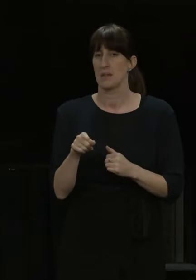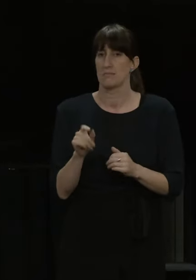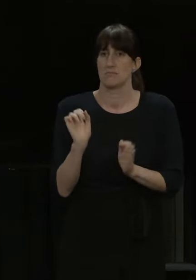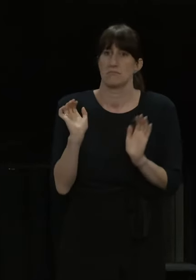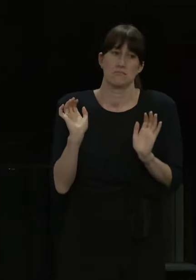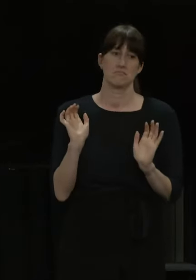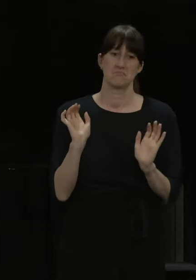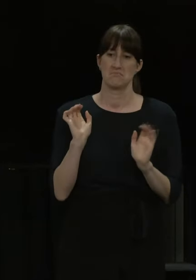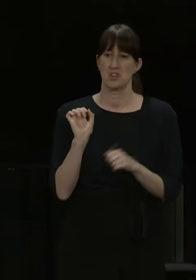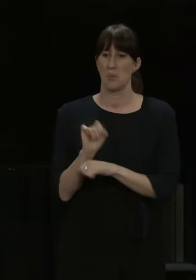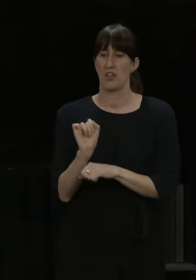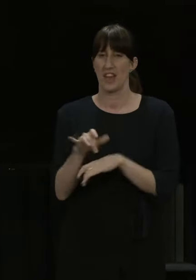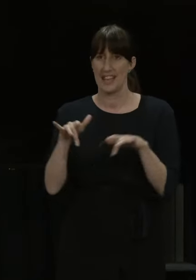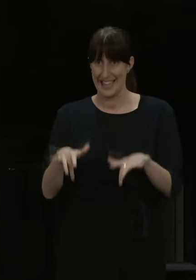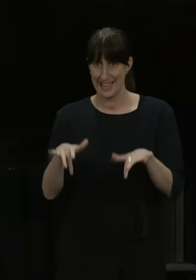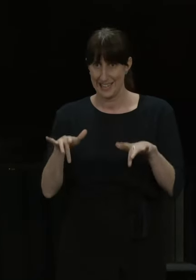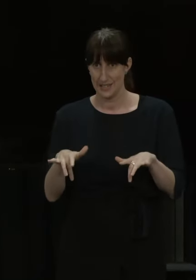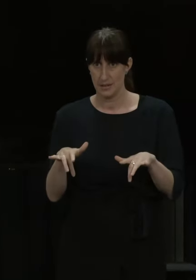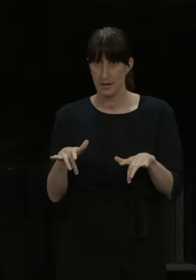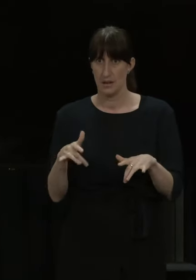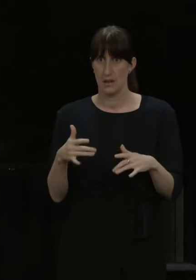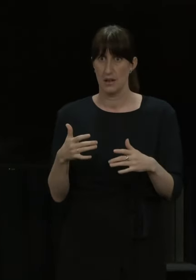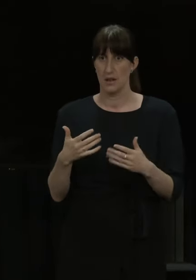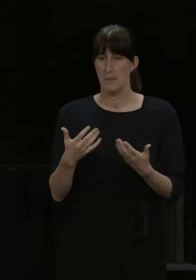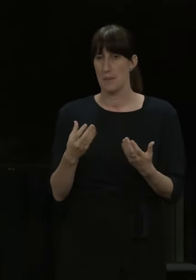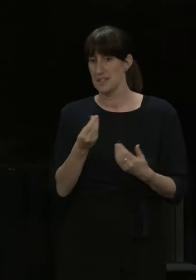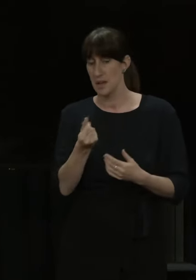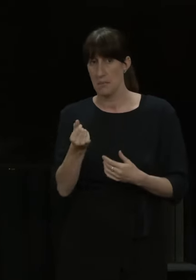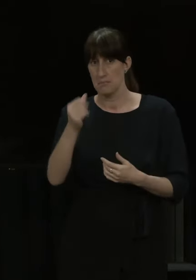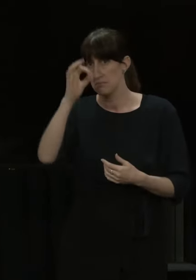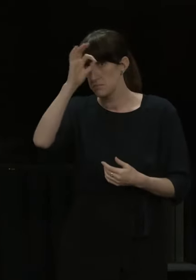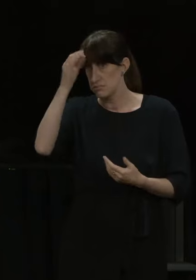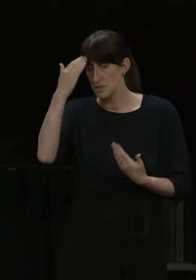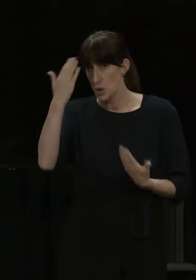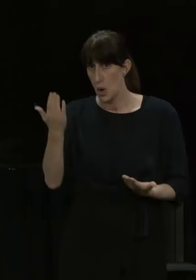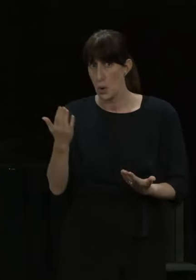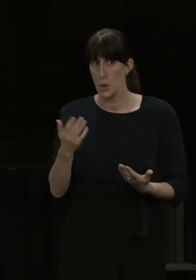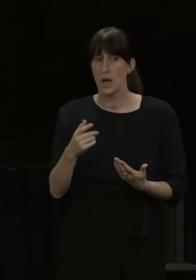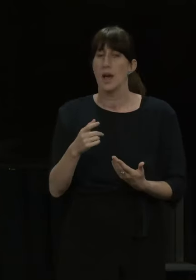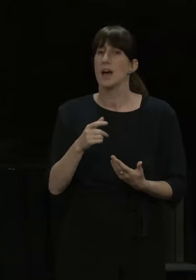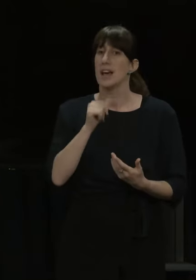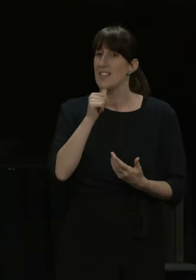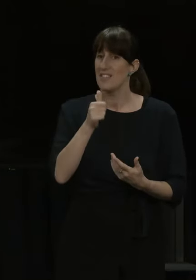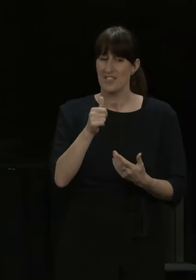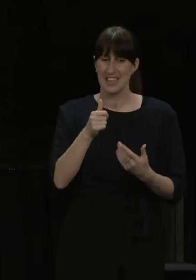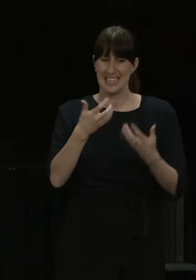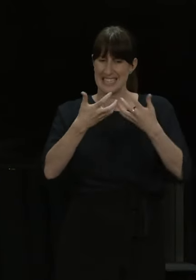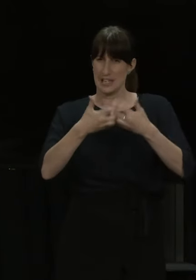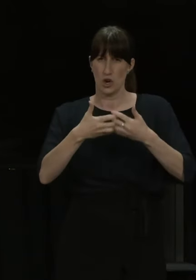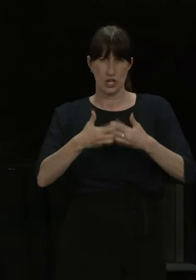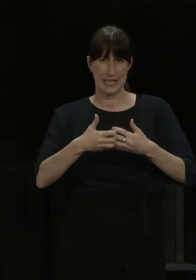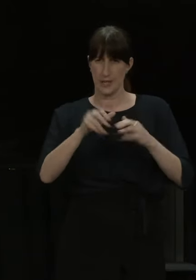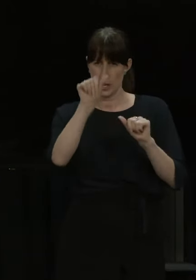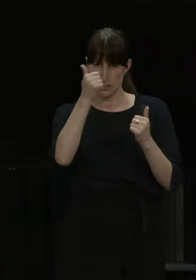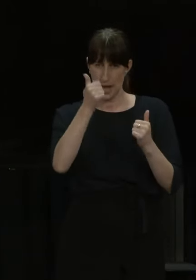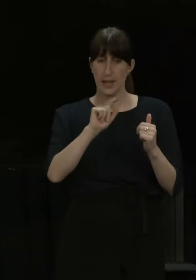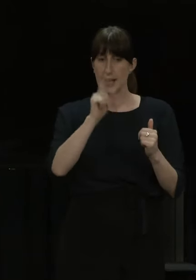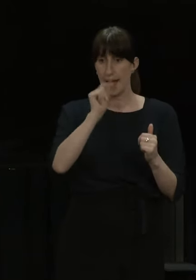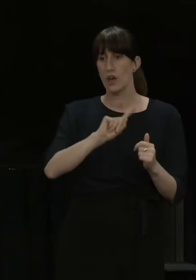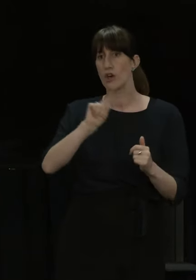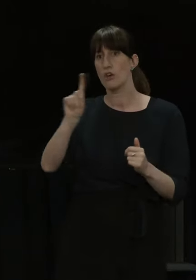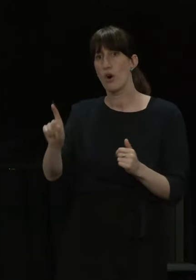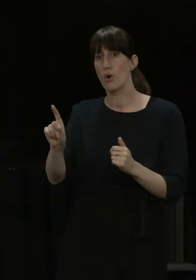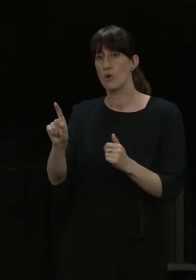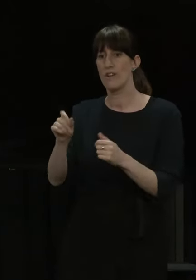effort to get one yet. As I said, people can get them from the 400 or so vaccinating pharmacies. They can also